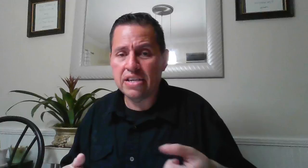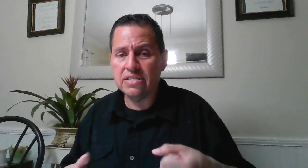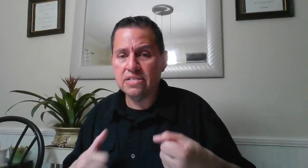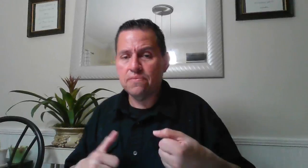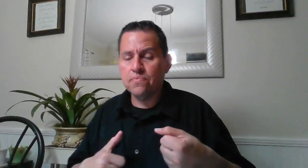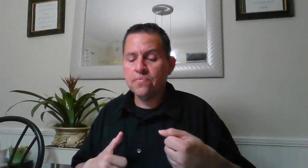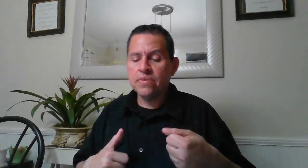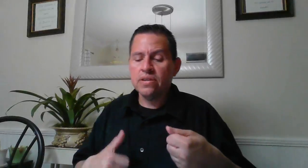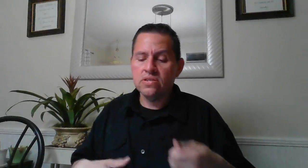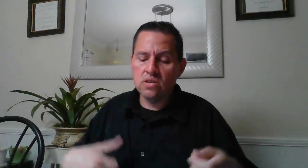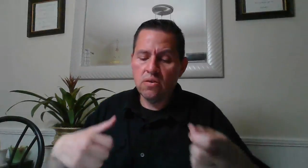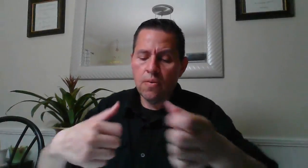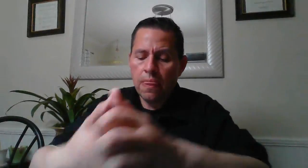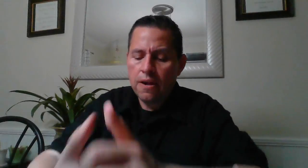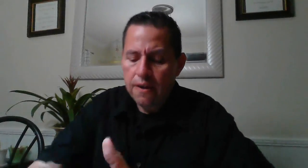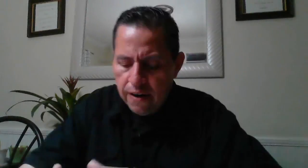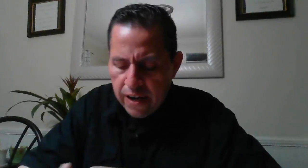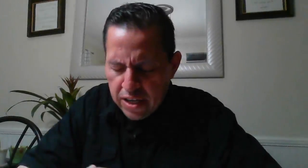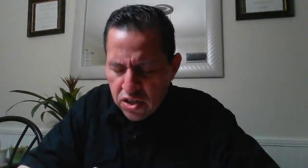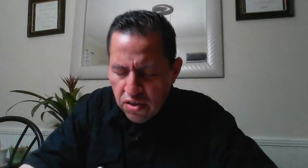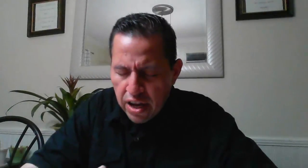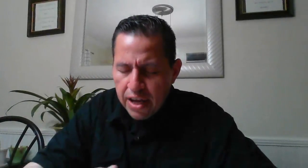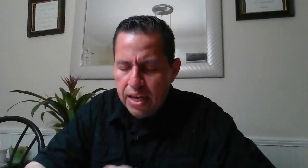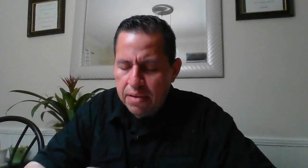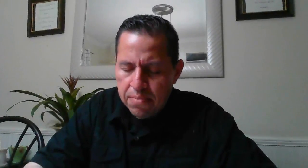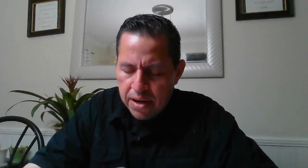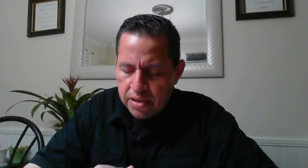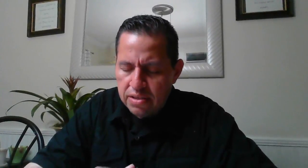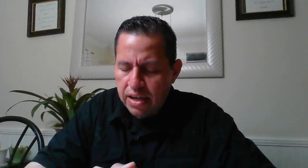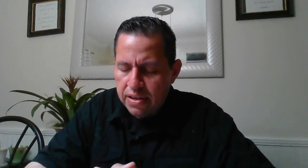so let's go ahead and pray together